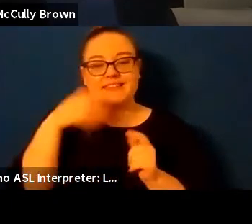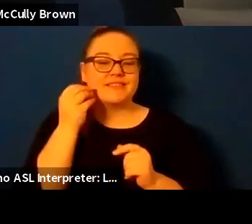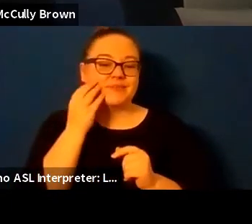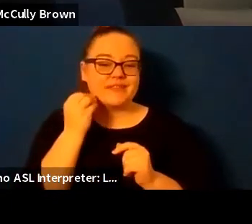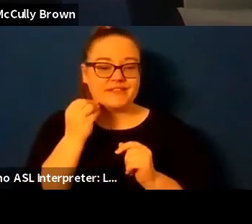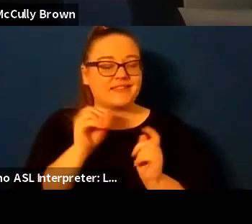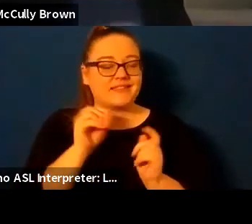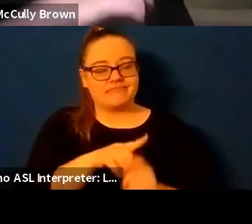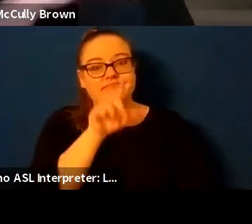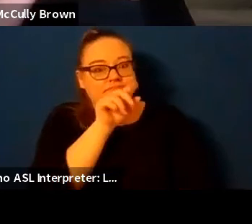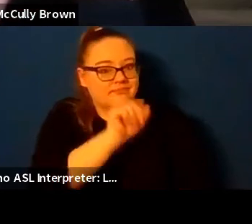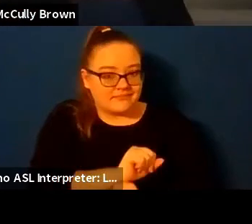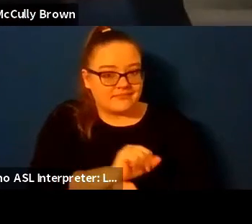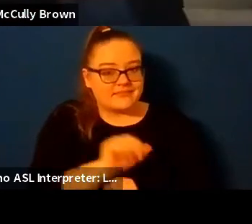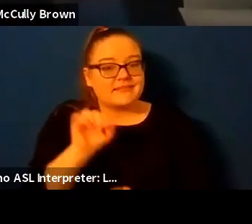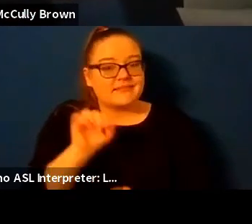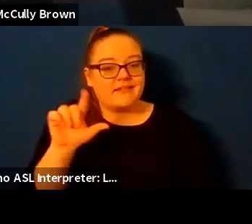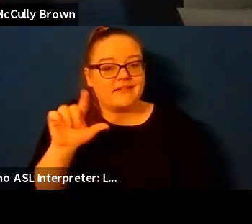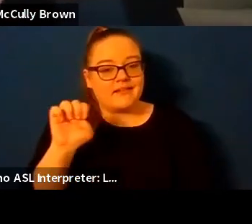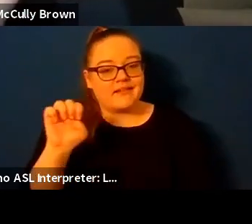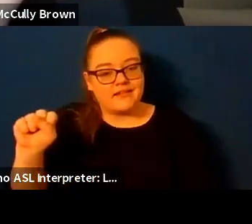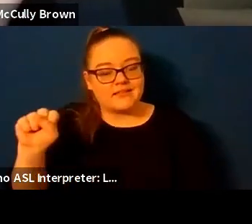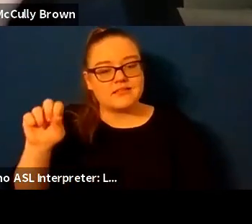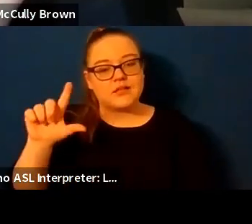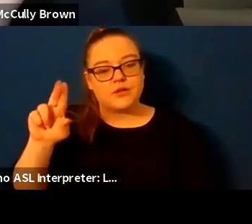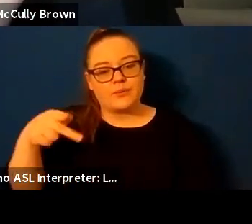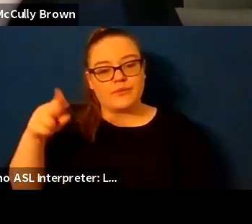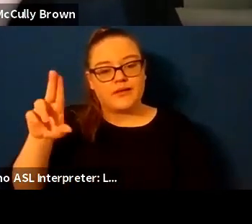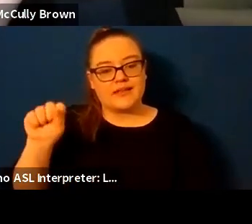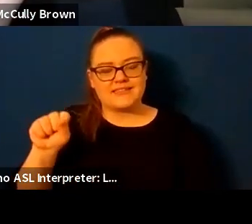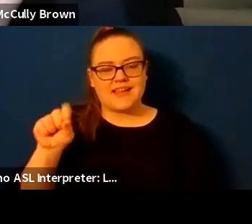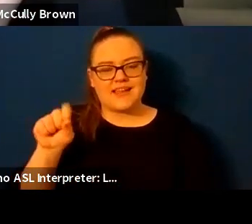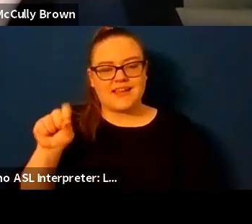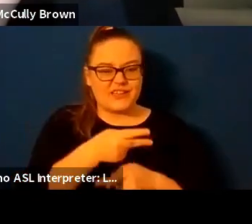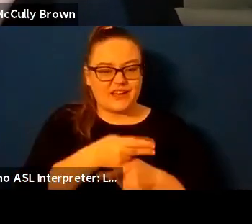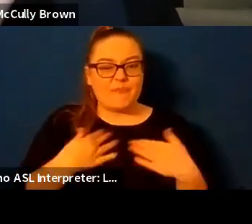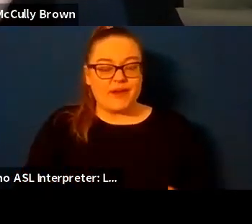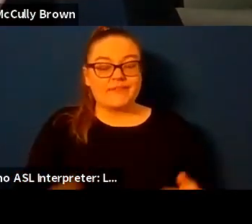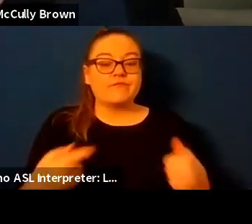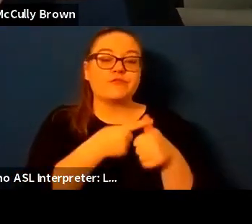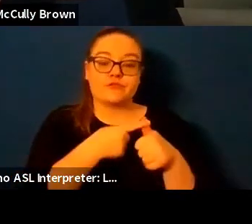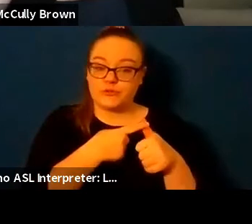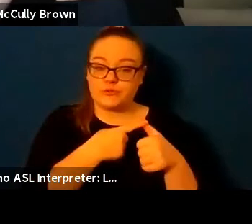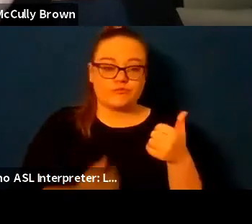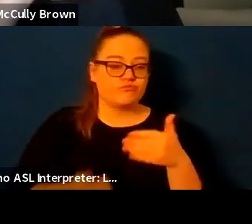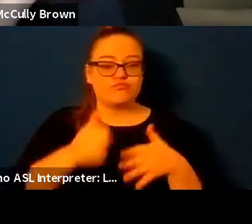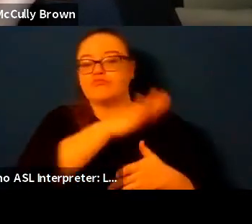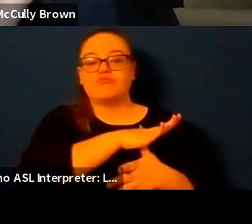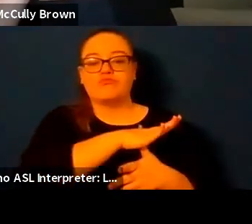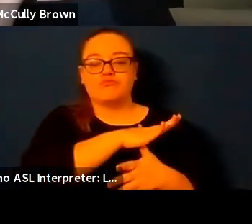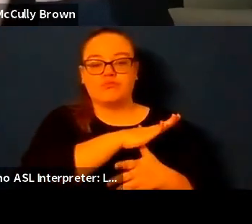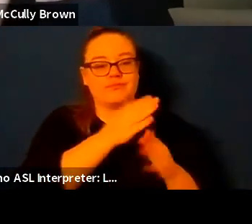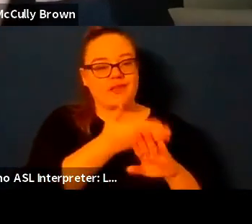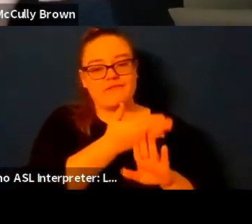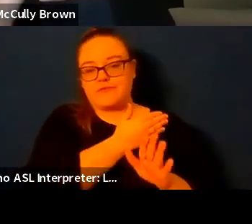serious illness is that um i have to take care of my body first before anything else